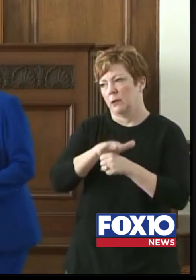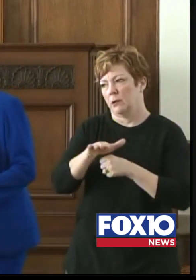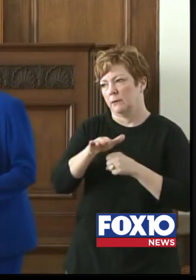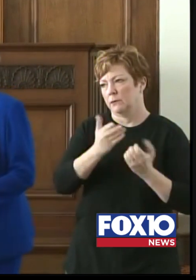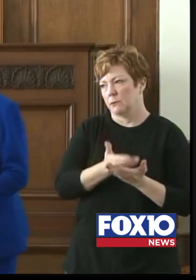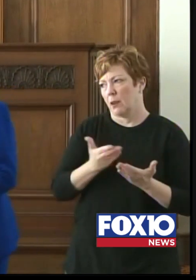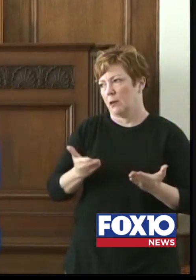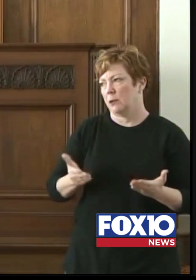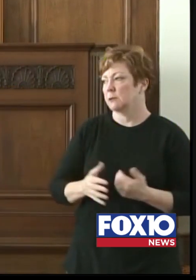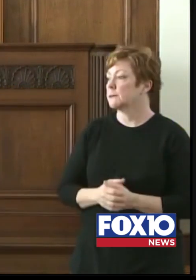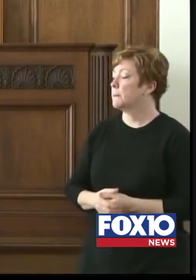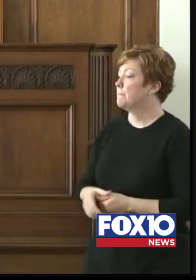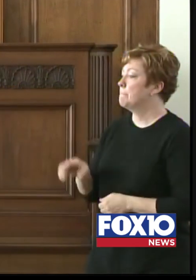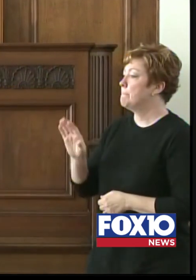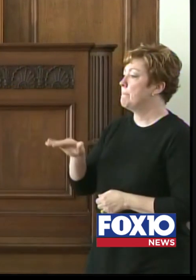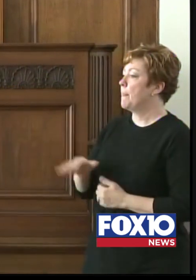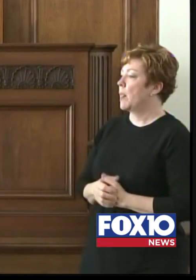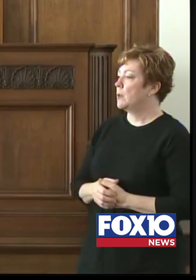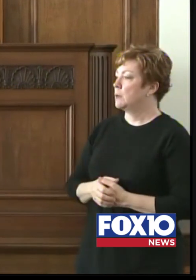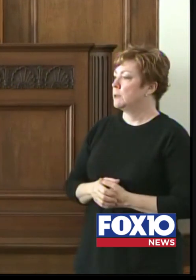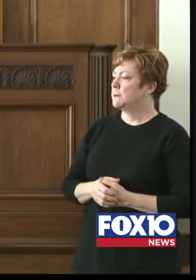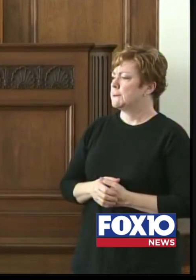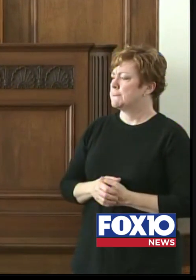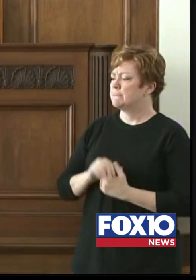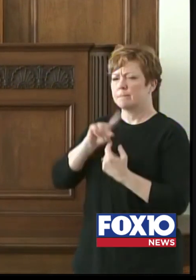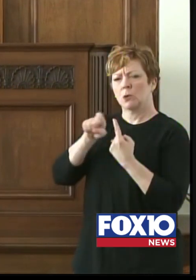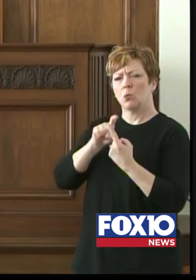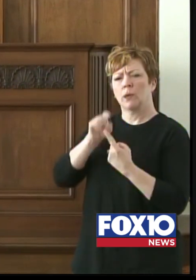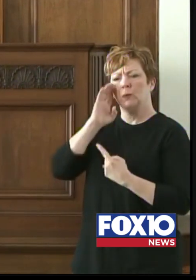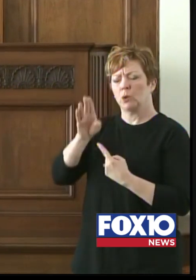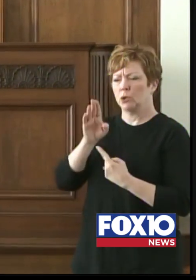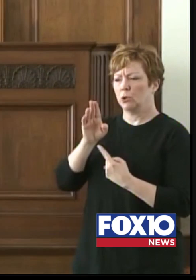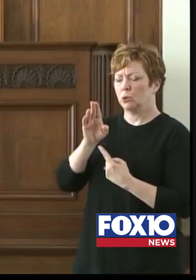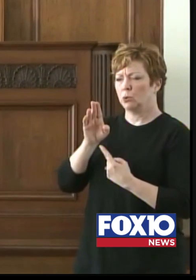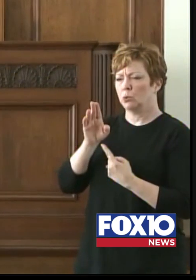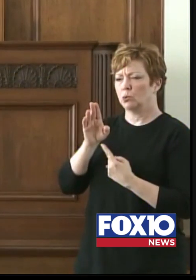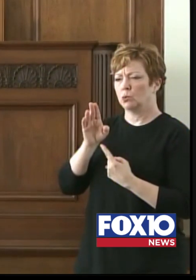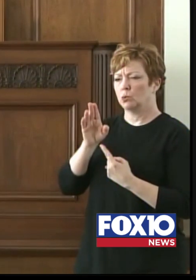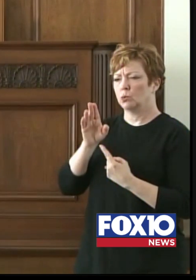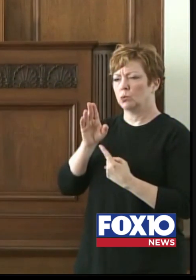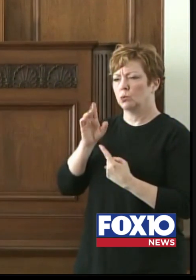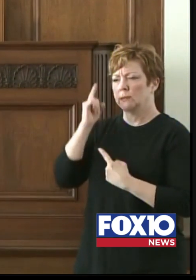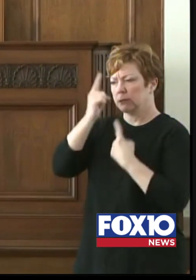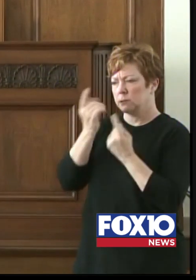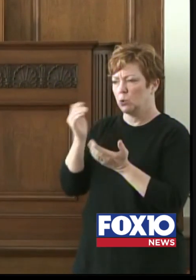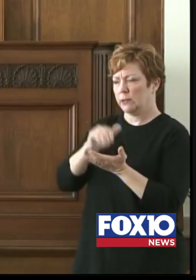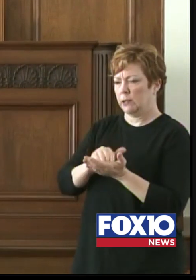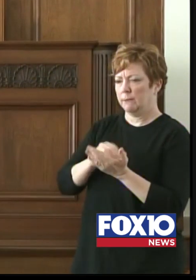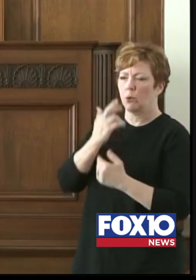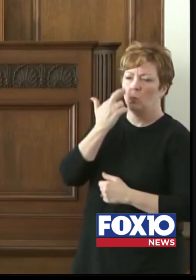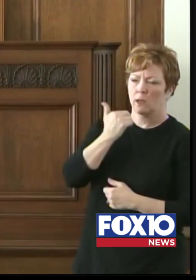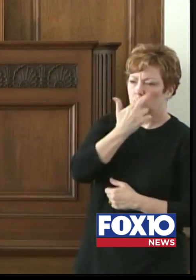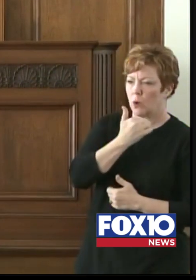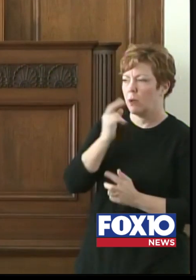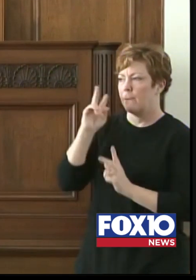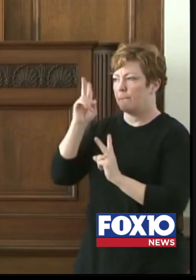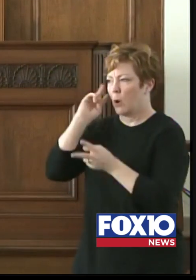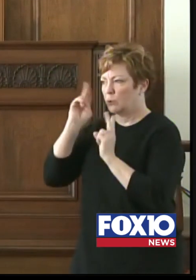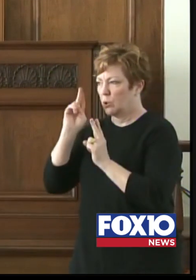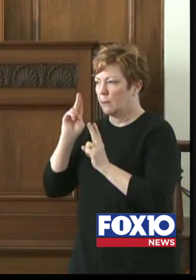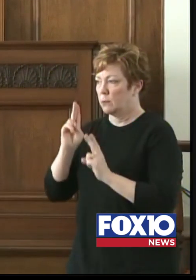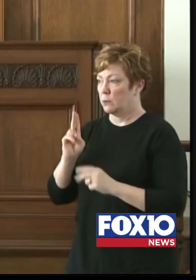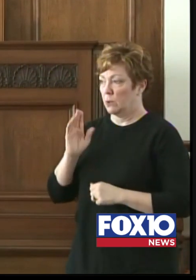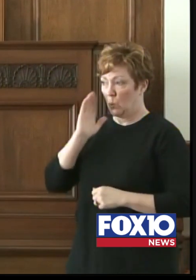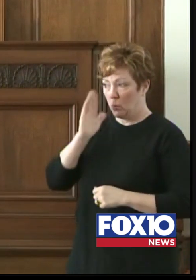Mike. Governor, Dr. Harris, when would you reassess the issue of restaurants and barbershops and those type of businesses? Will that depend on the 14 day